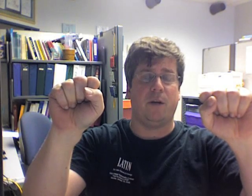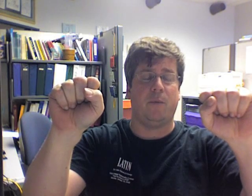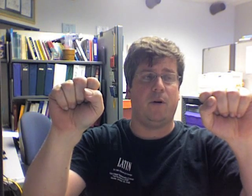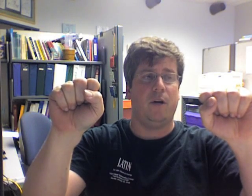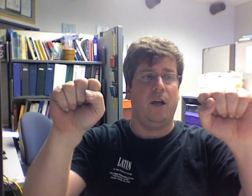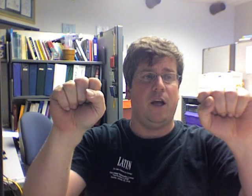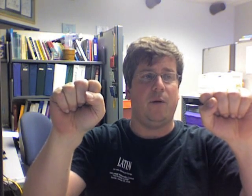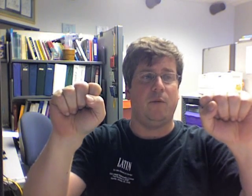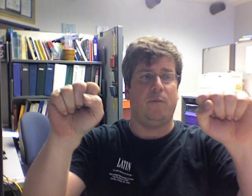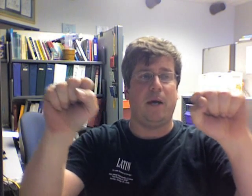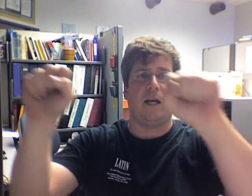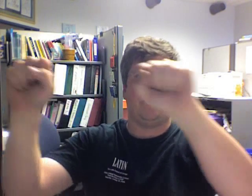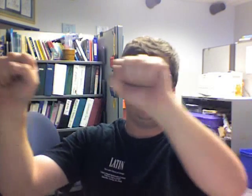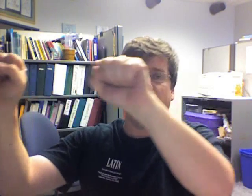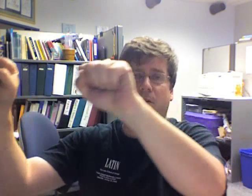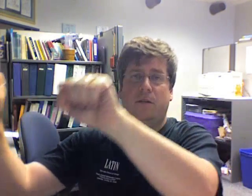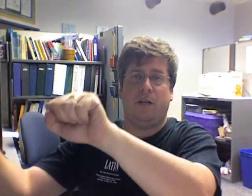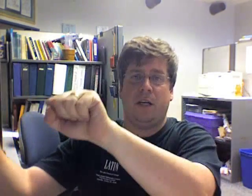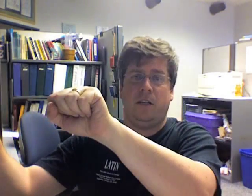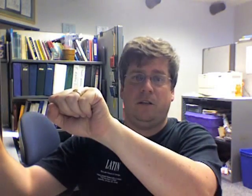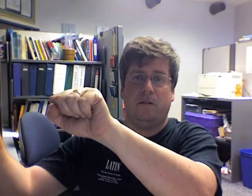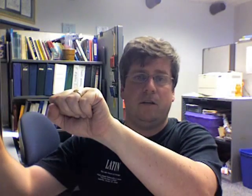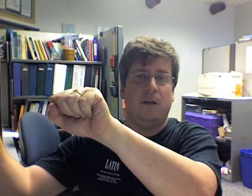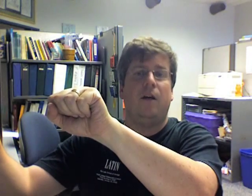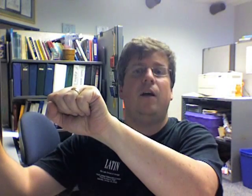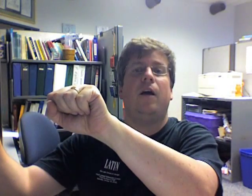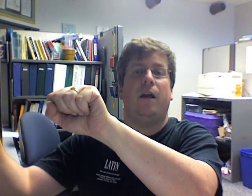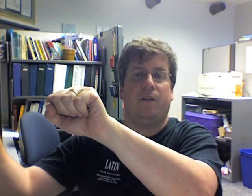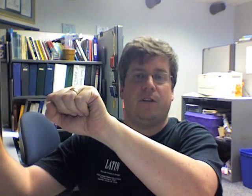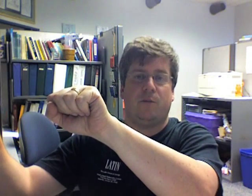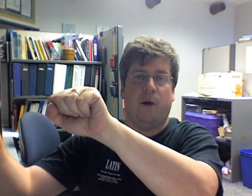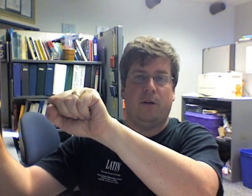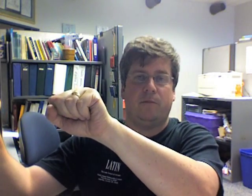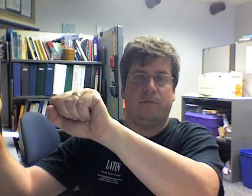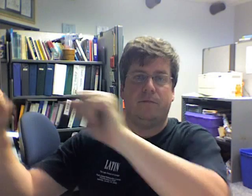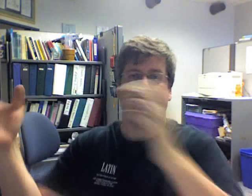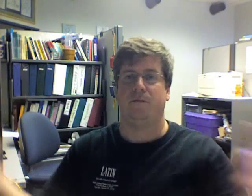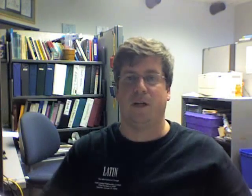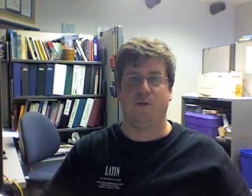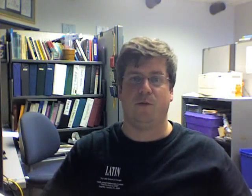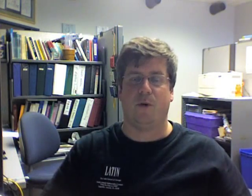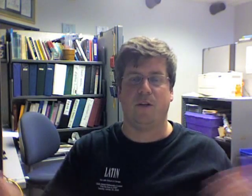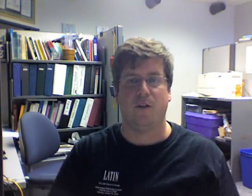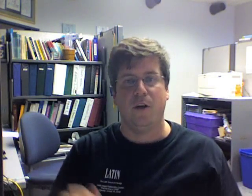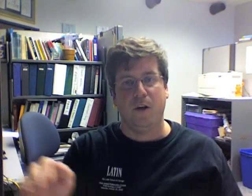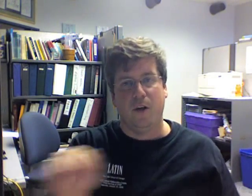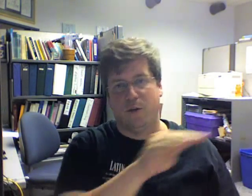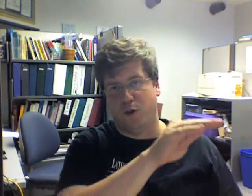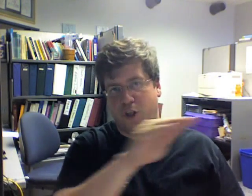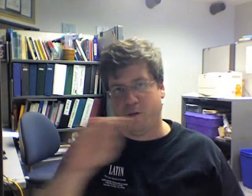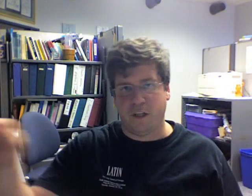number, and we move back, ding! And everything's smaller. Not too surprising. So shifting,